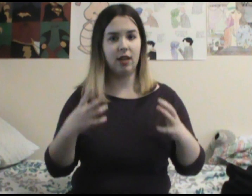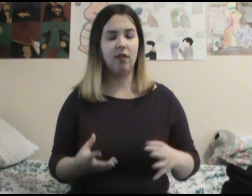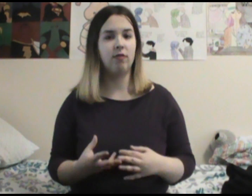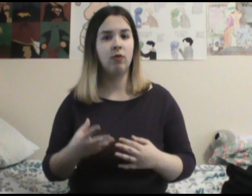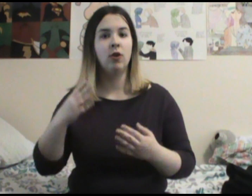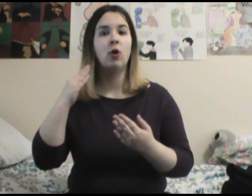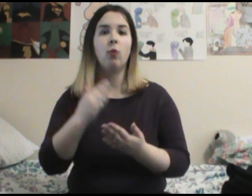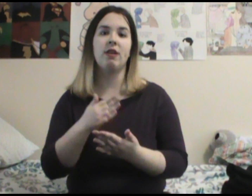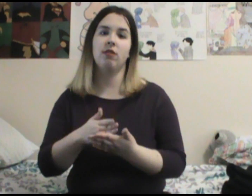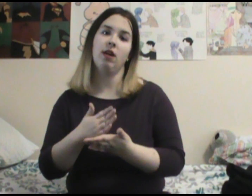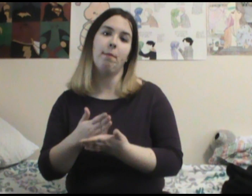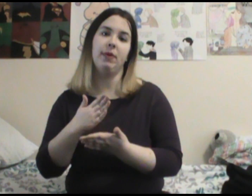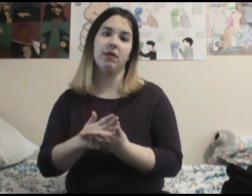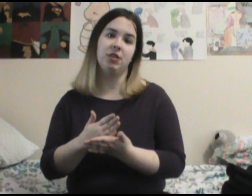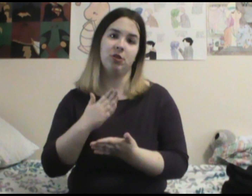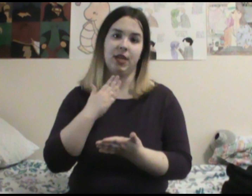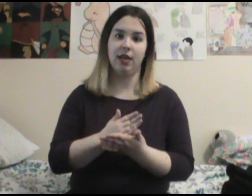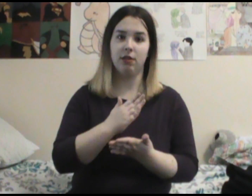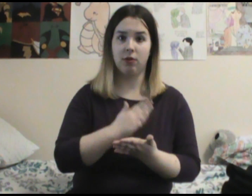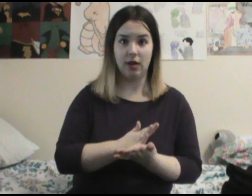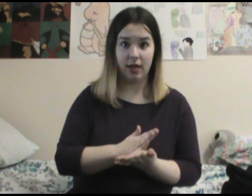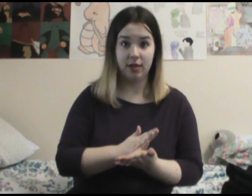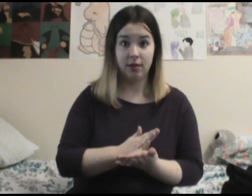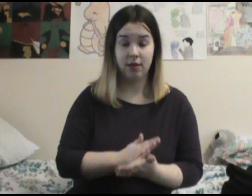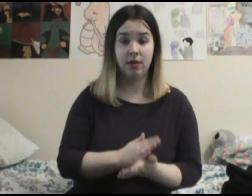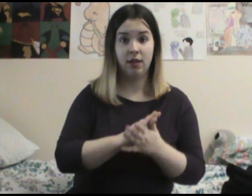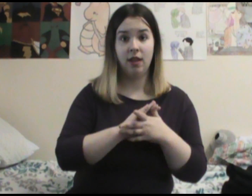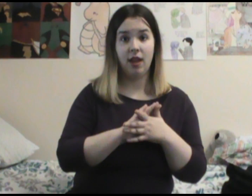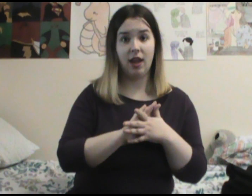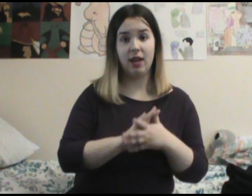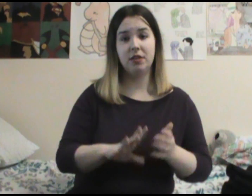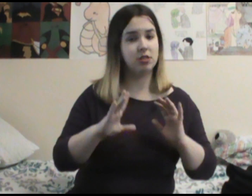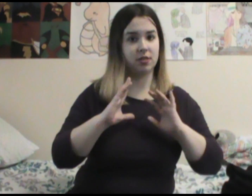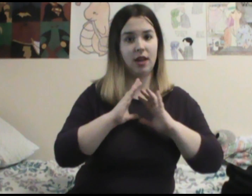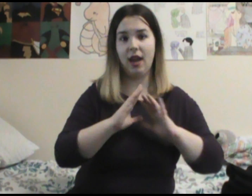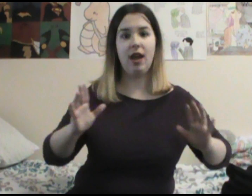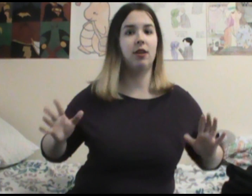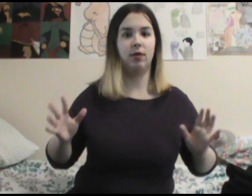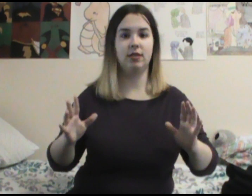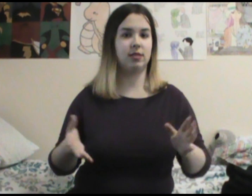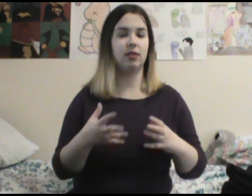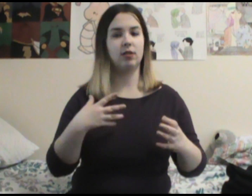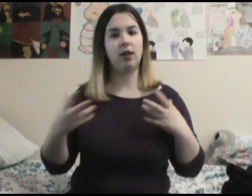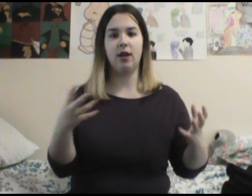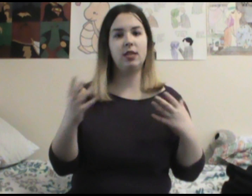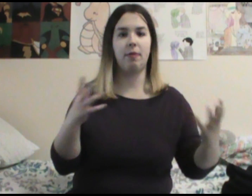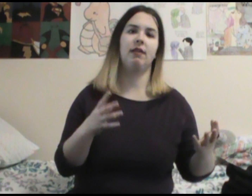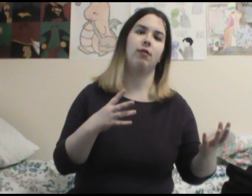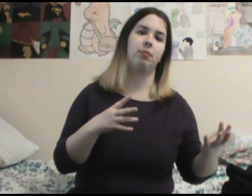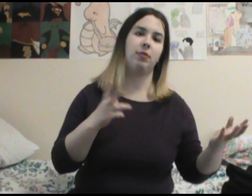of whether or not Barry should kill Grodd and just end all this constant back and forth between